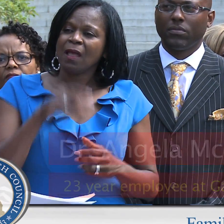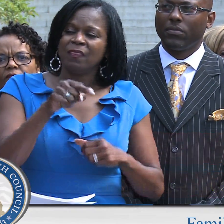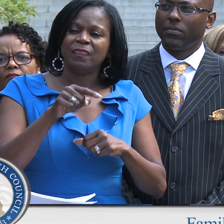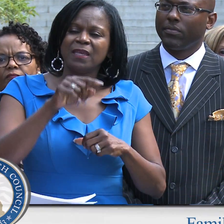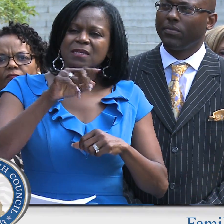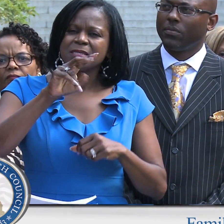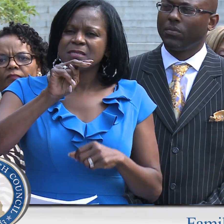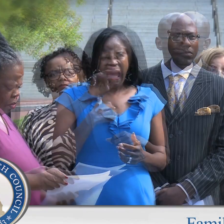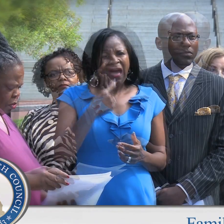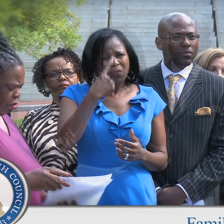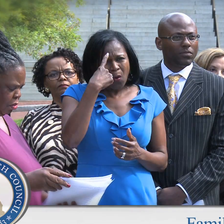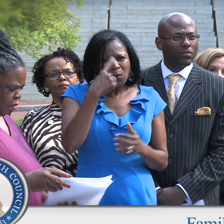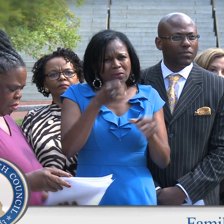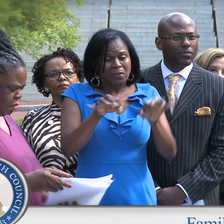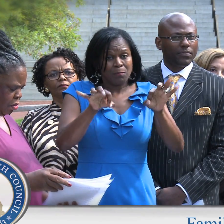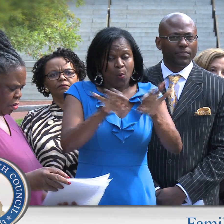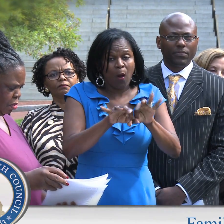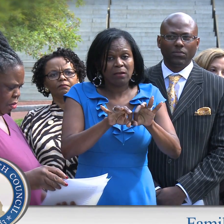will never forget.